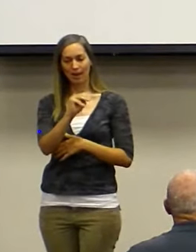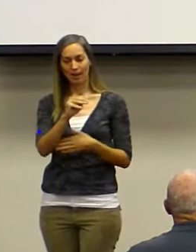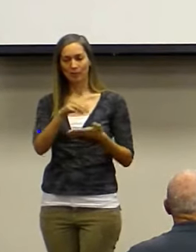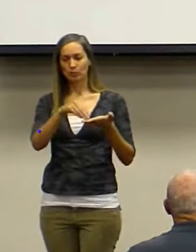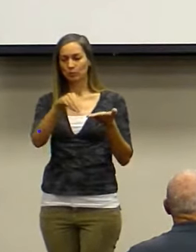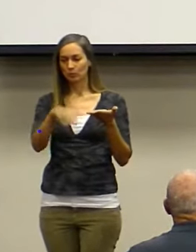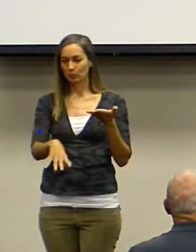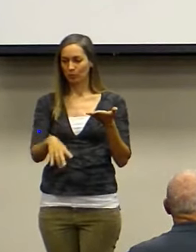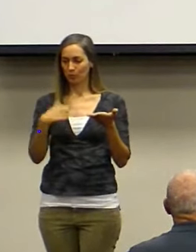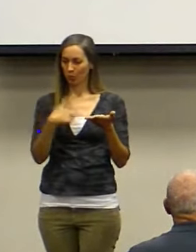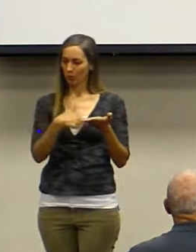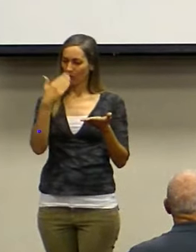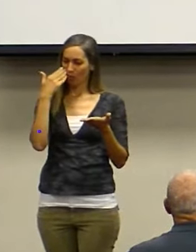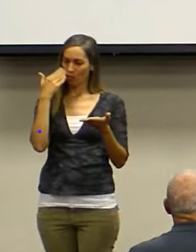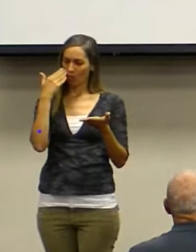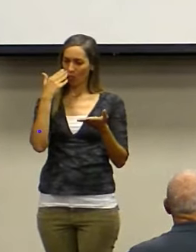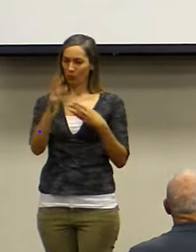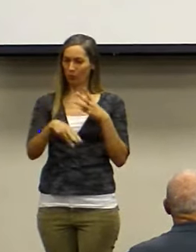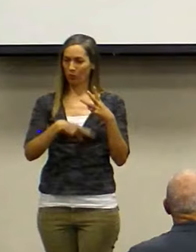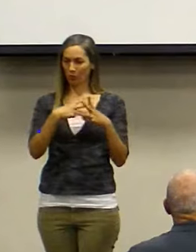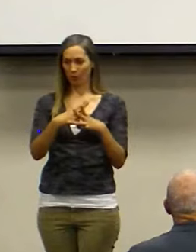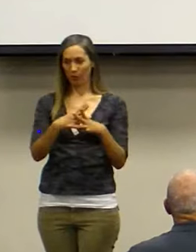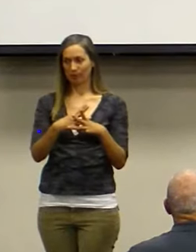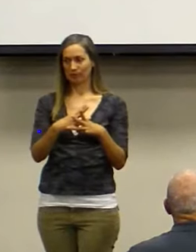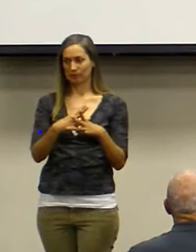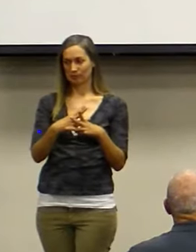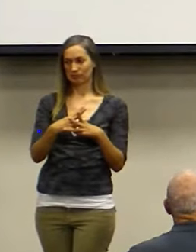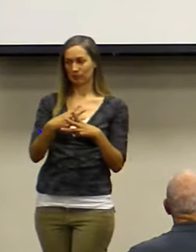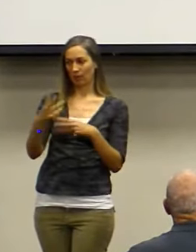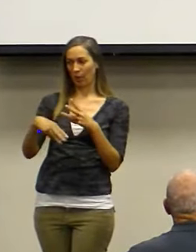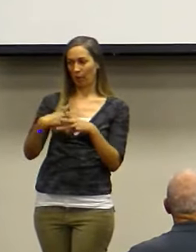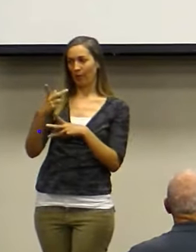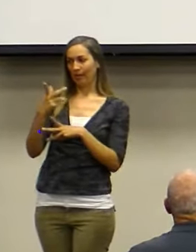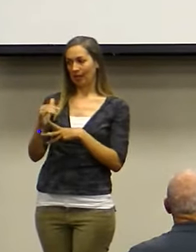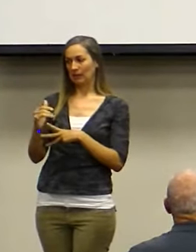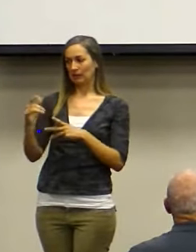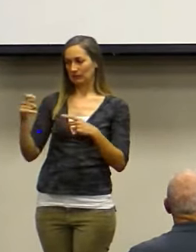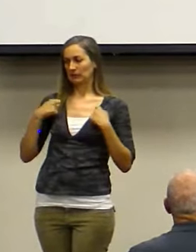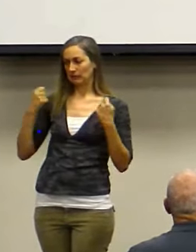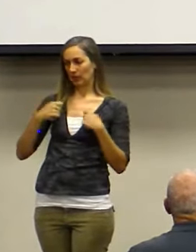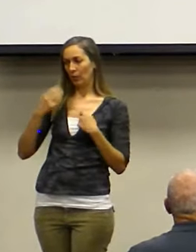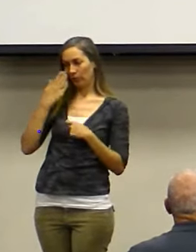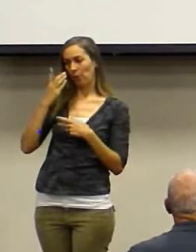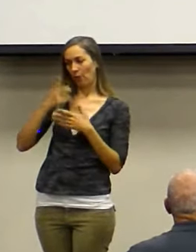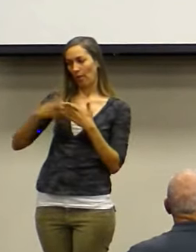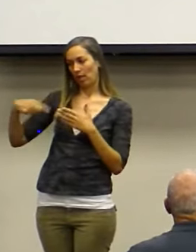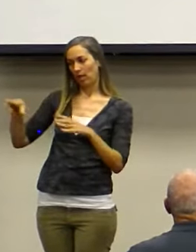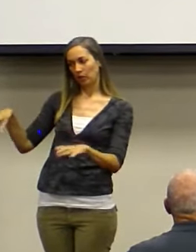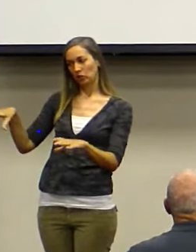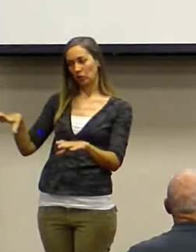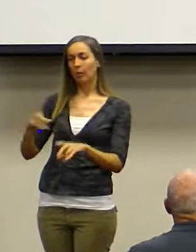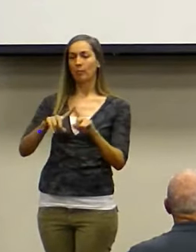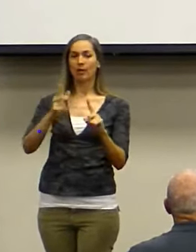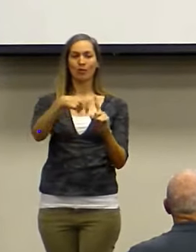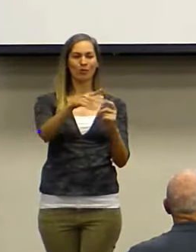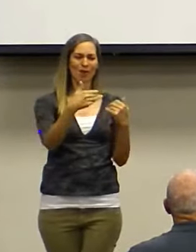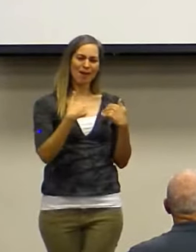We know the world know what teenagers should be doing. You guys, the love of God and the love to serve others